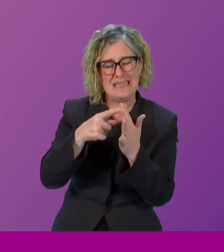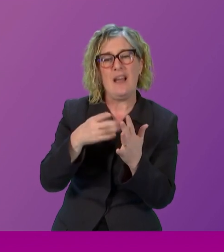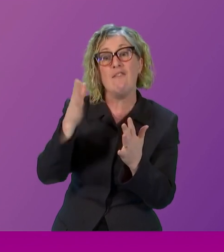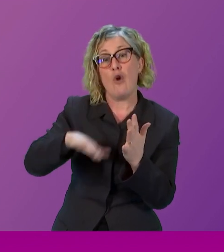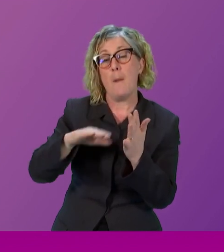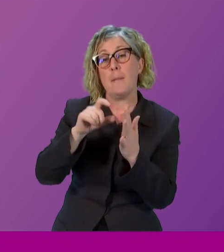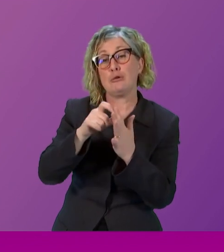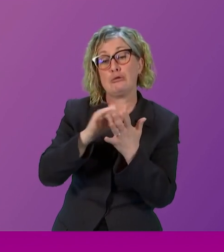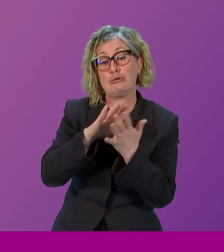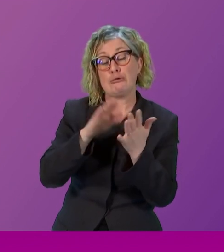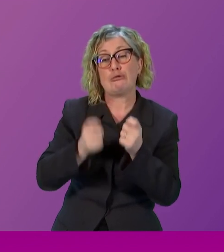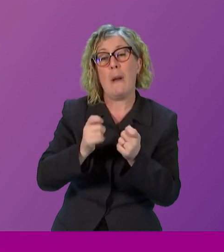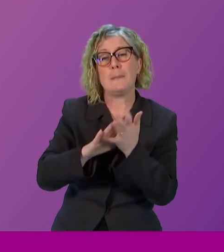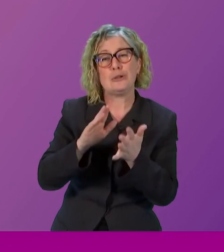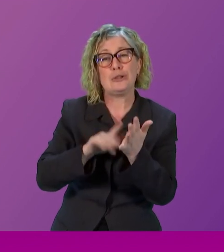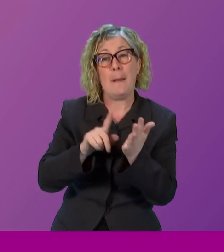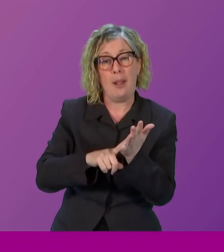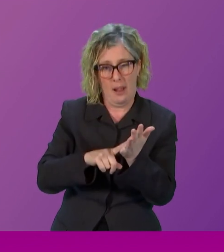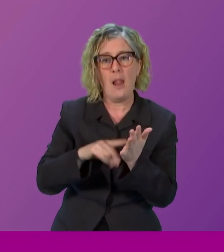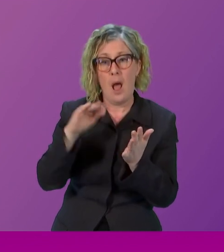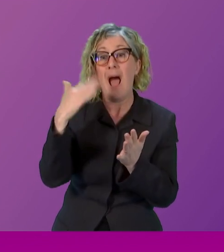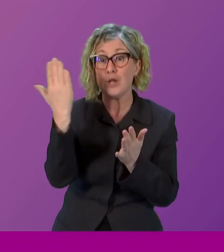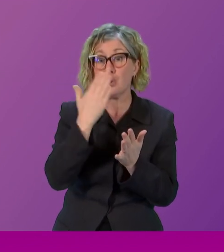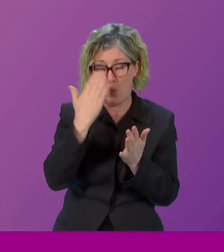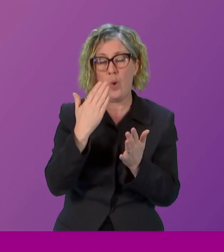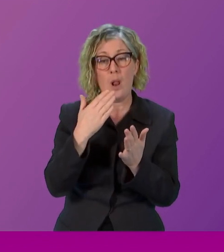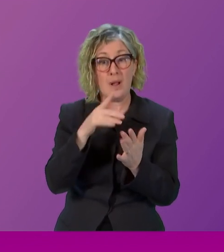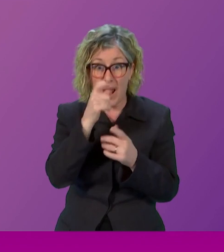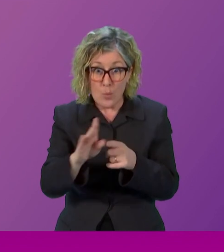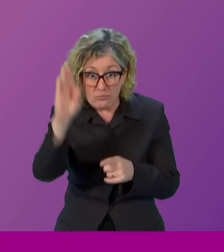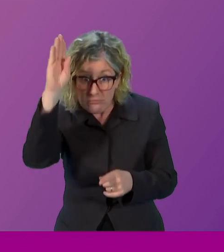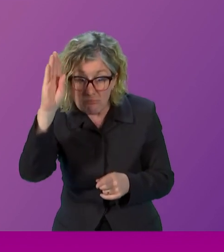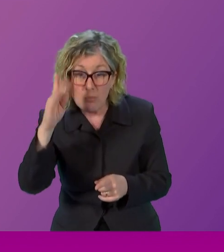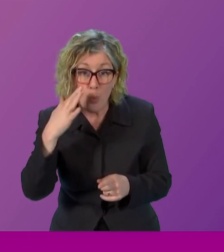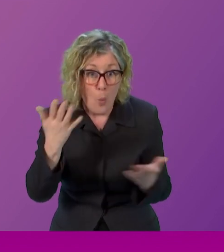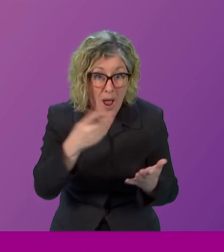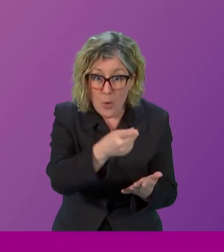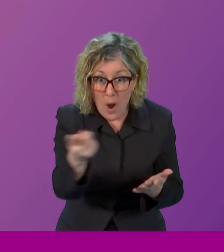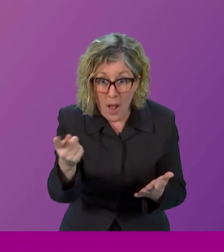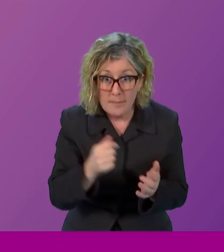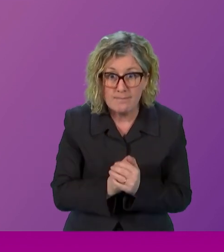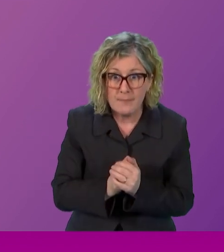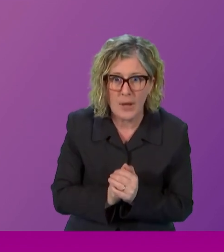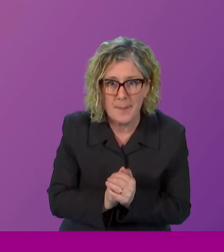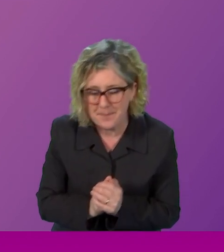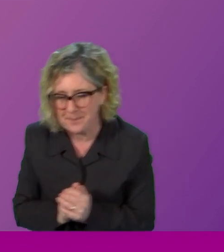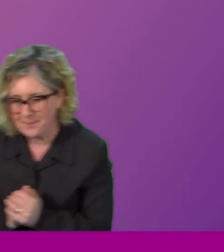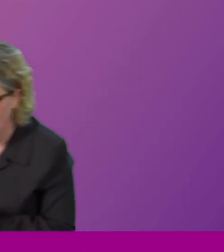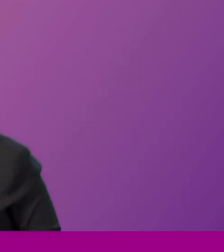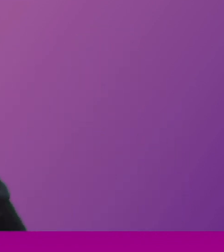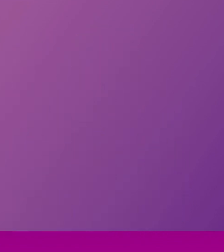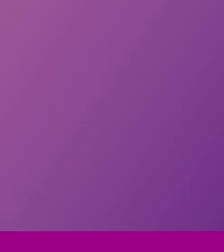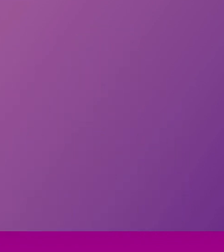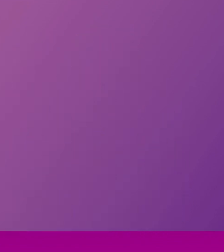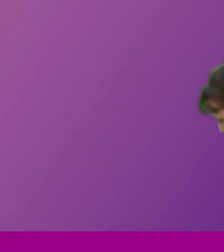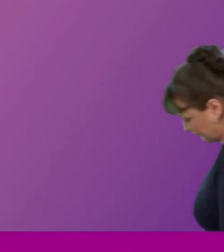a question. Amy, can you raise your hand, please, so we know where you are? Ah, Amy. Amy is with us here. If